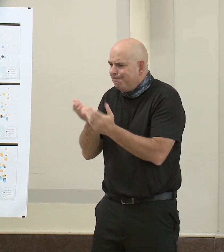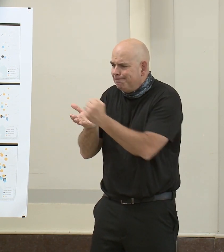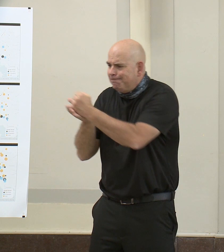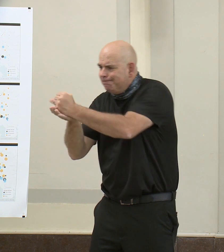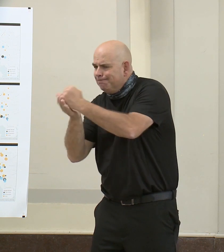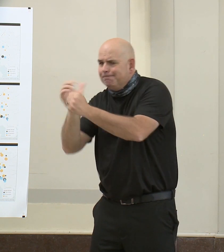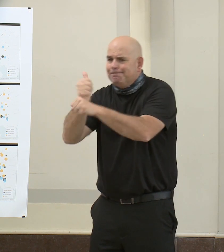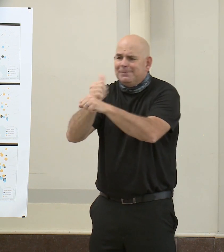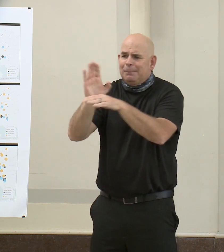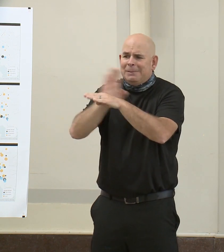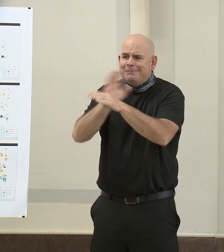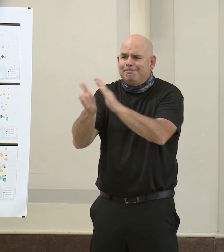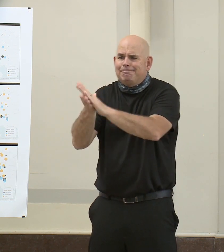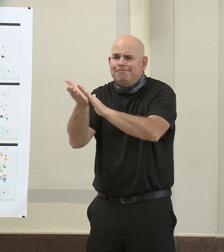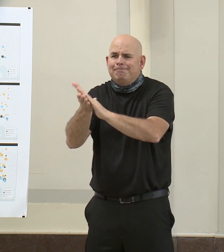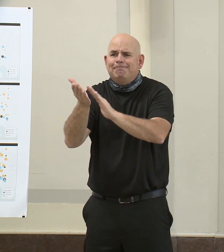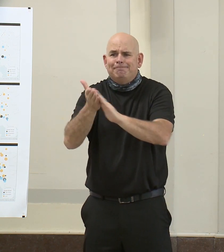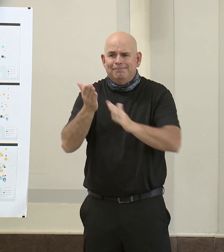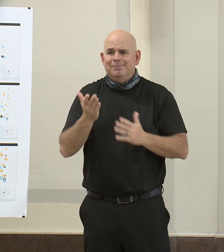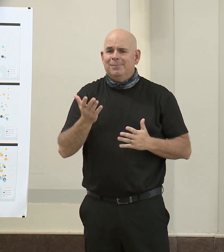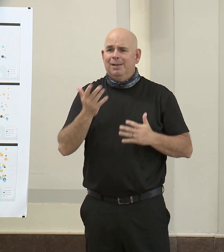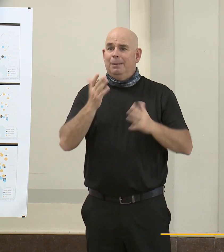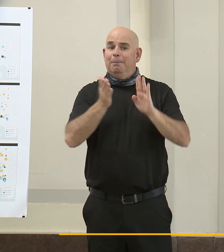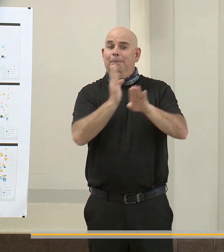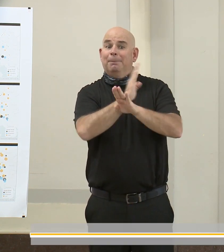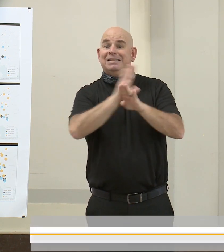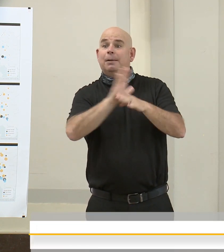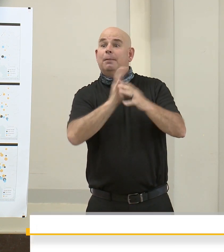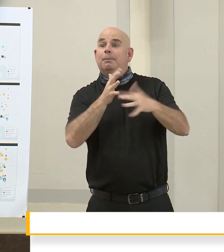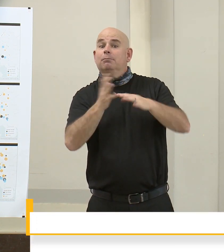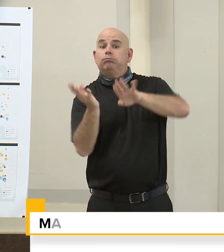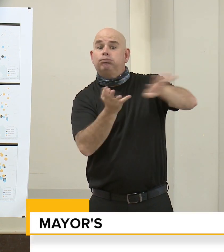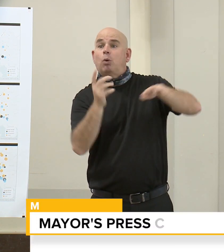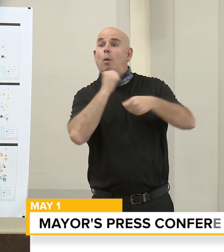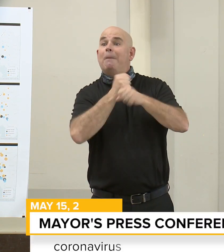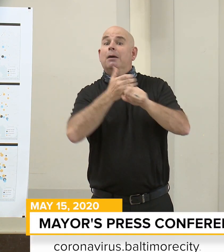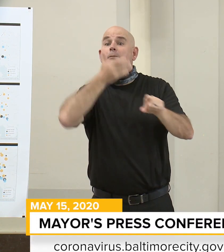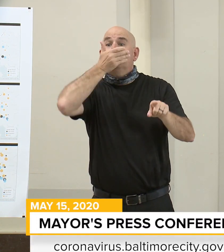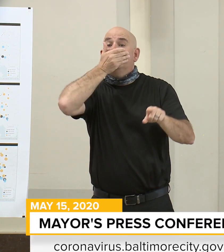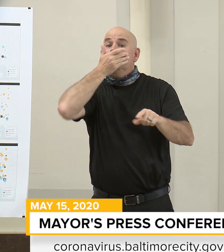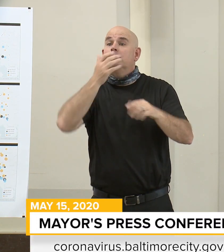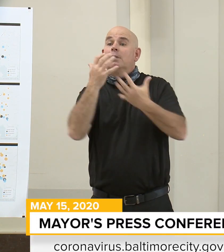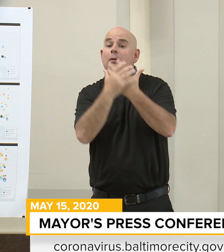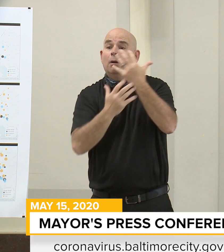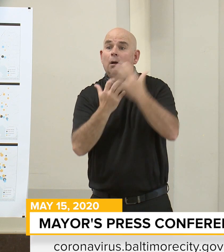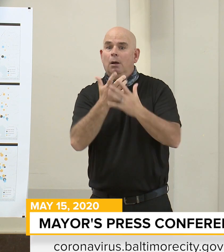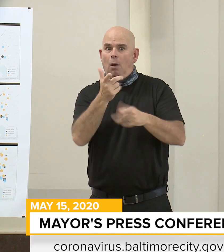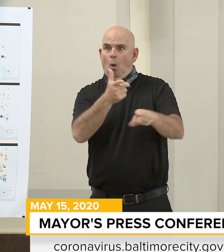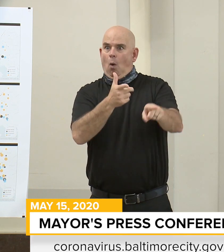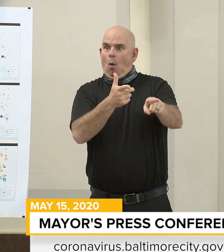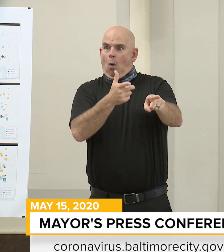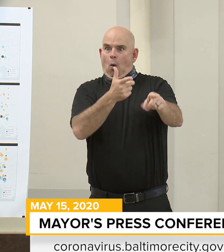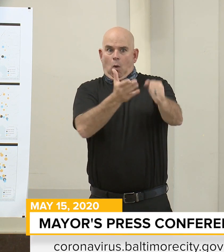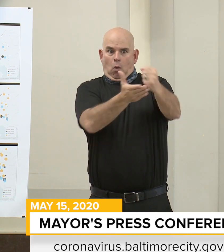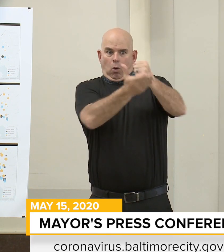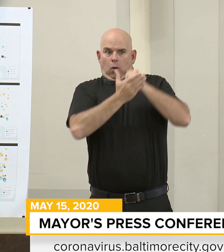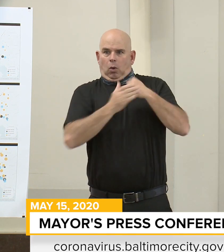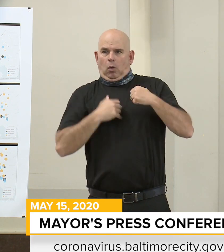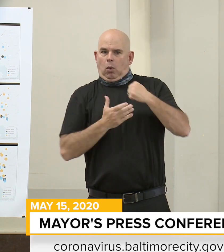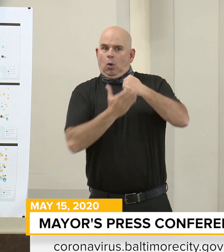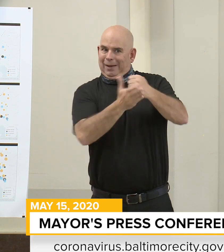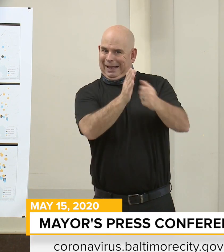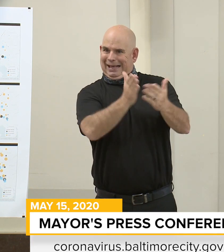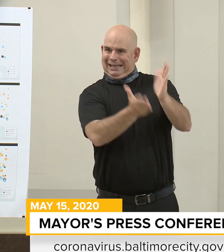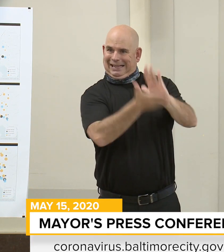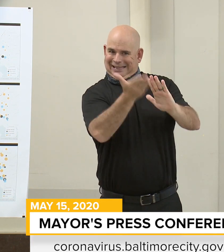our manufacturers who are producing PPEs for us. So we are helping our businesses. But my main objective